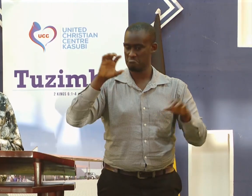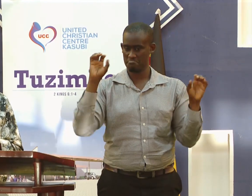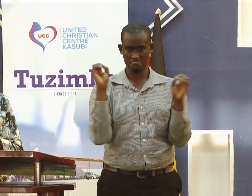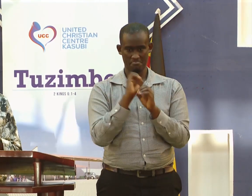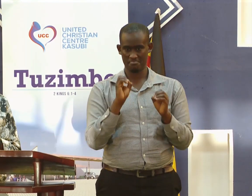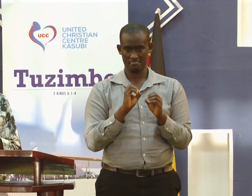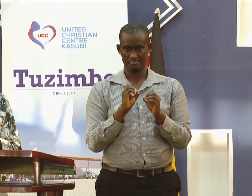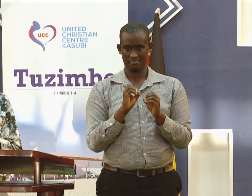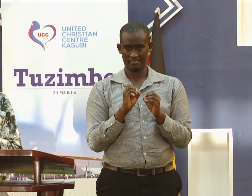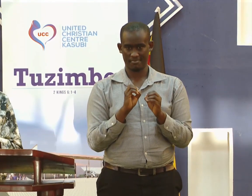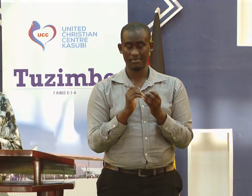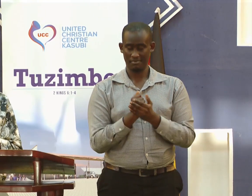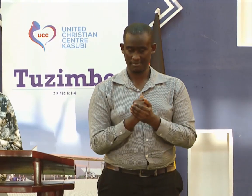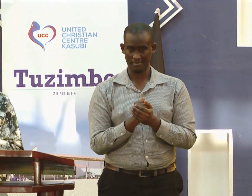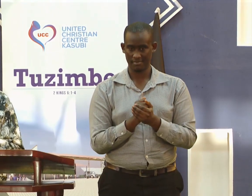stunted.